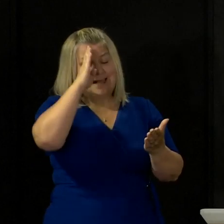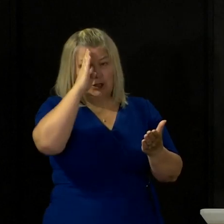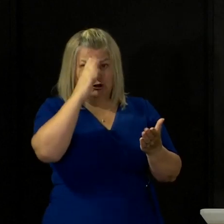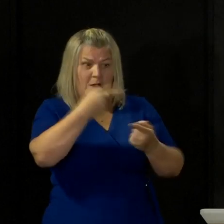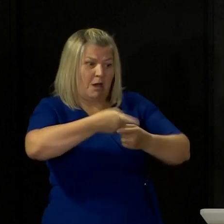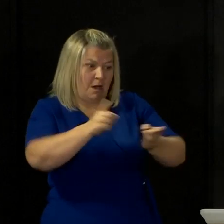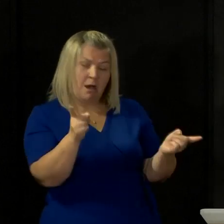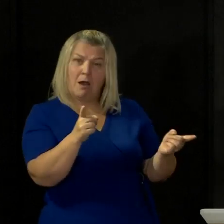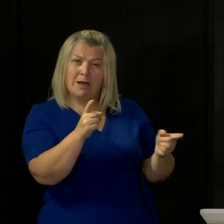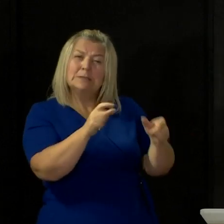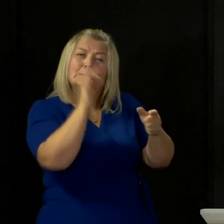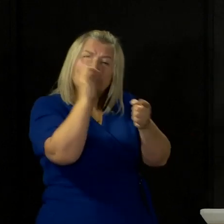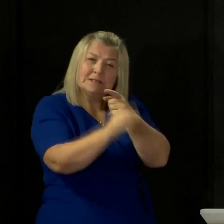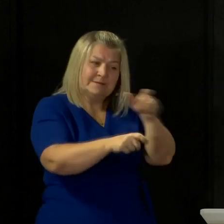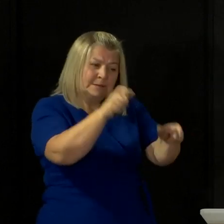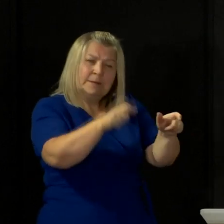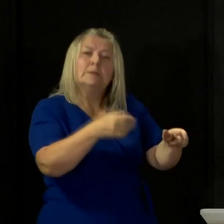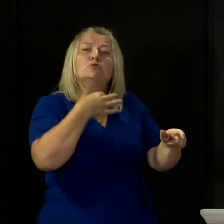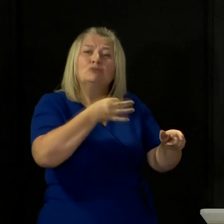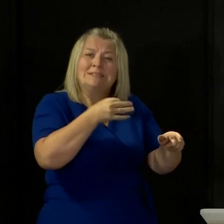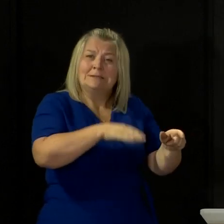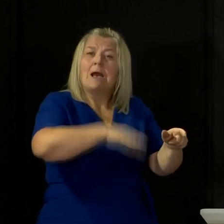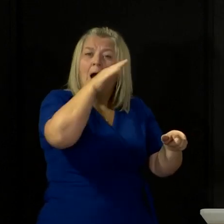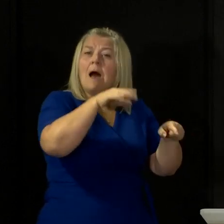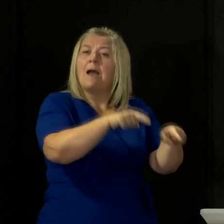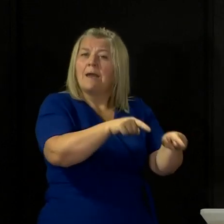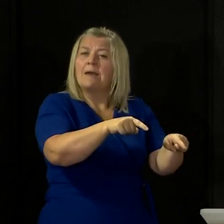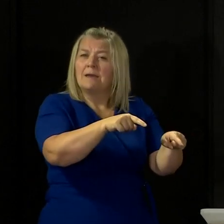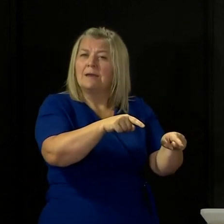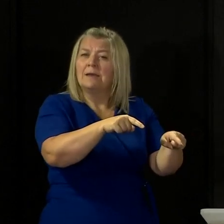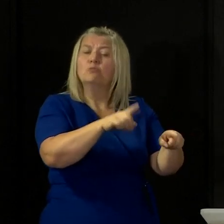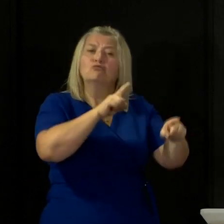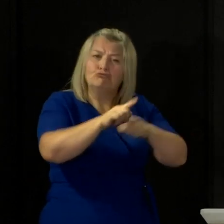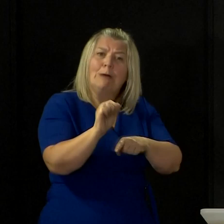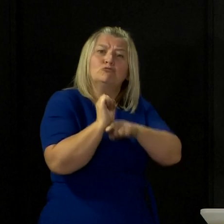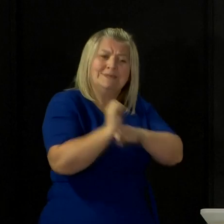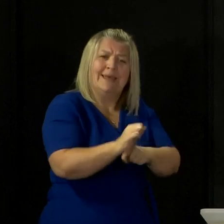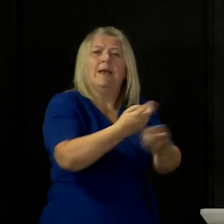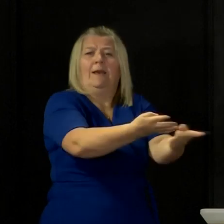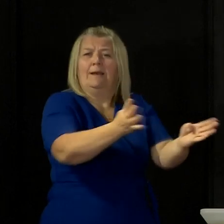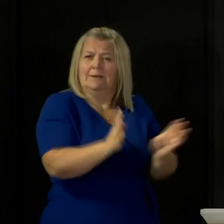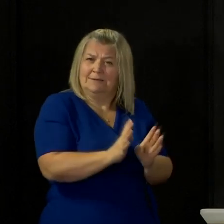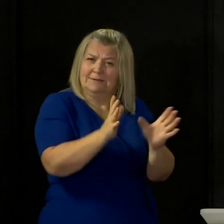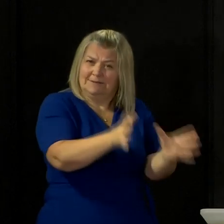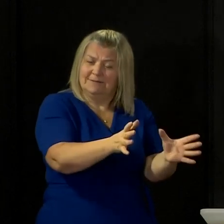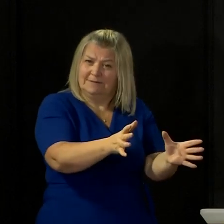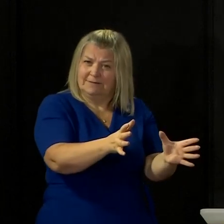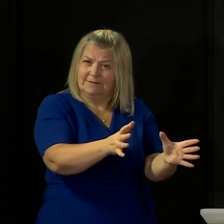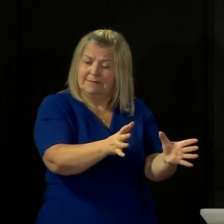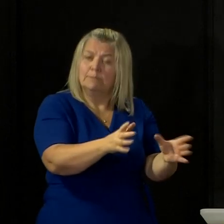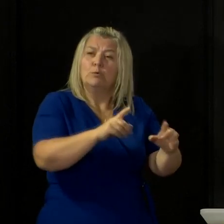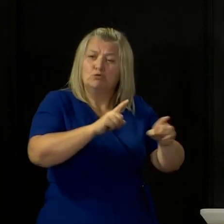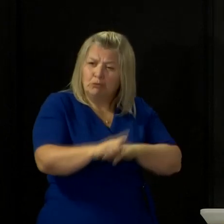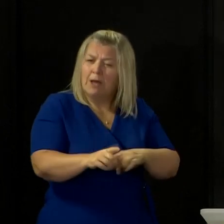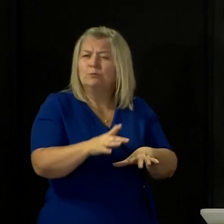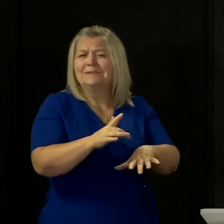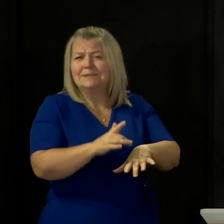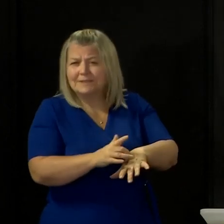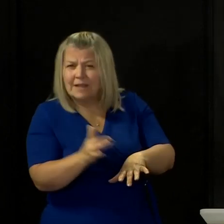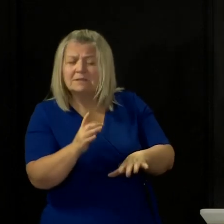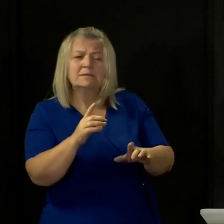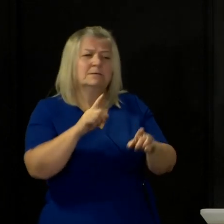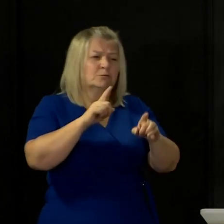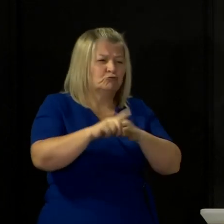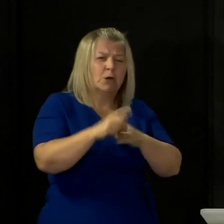in society, and we have to provide as much protection as possible. But we will continue to do that as sensitively and as carefully as we can. And